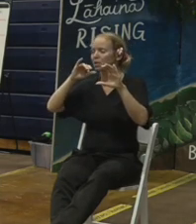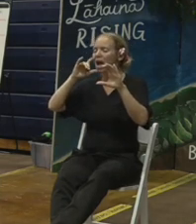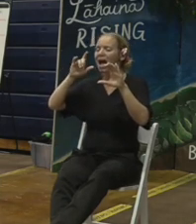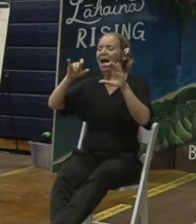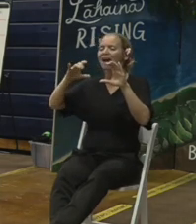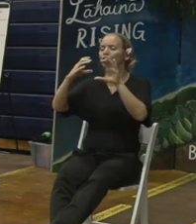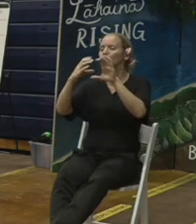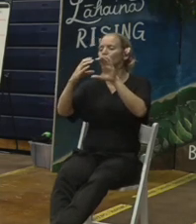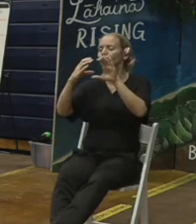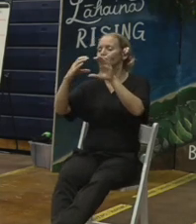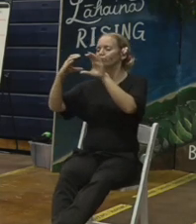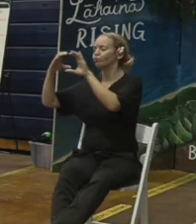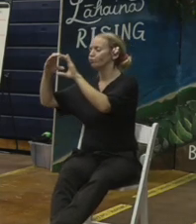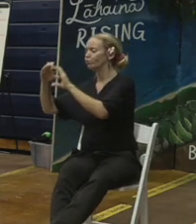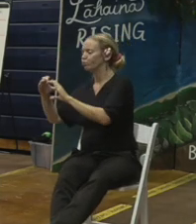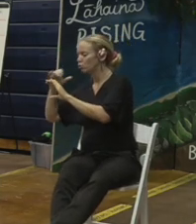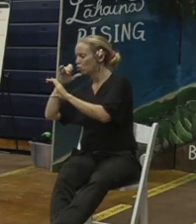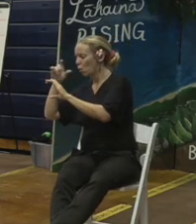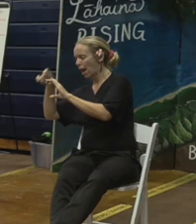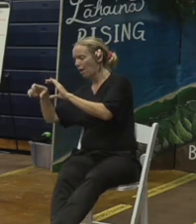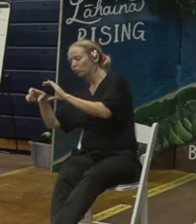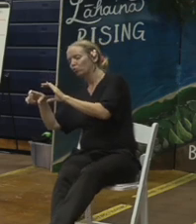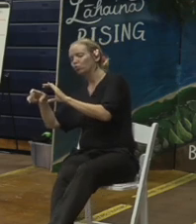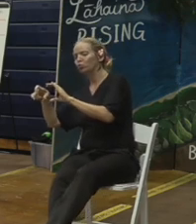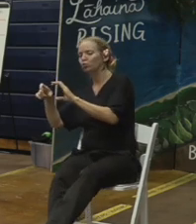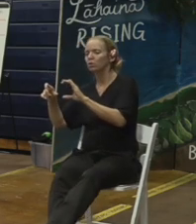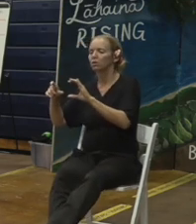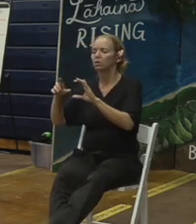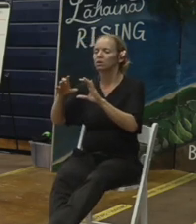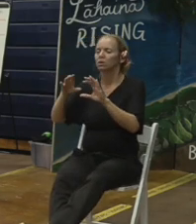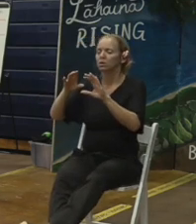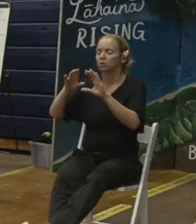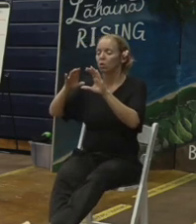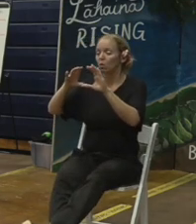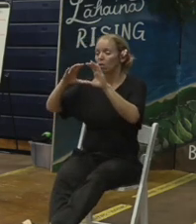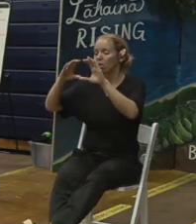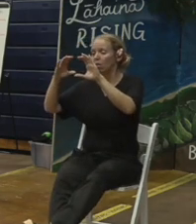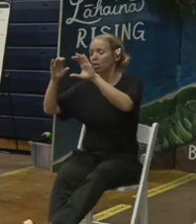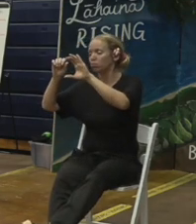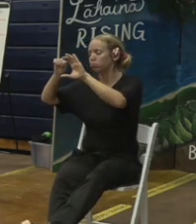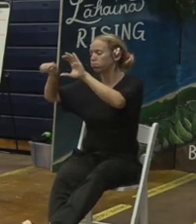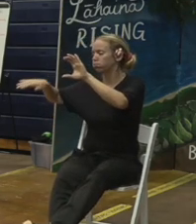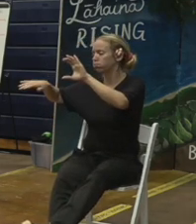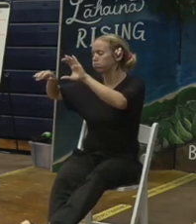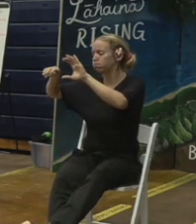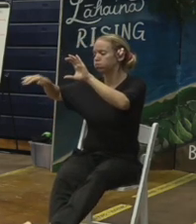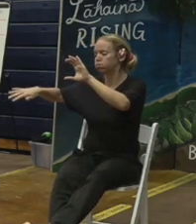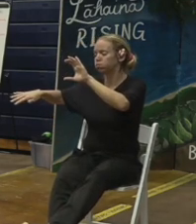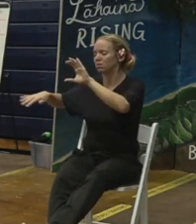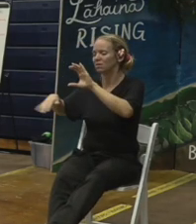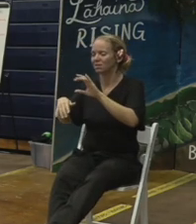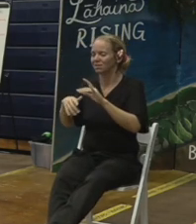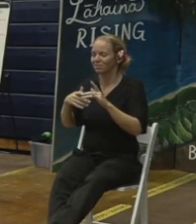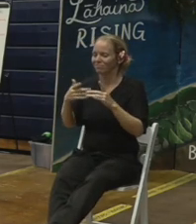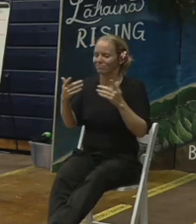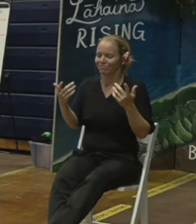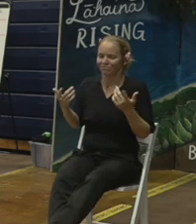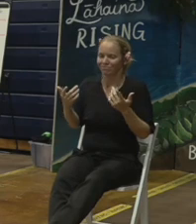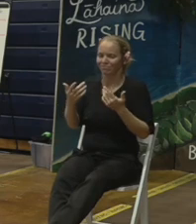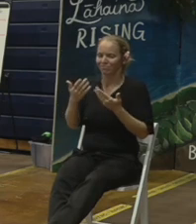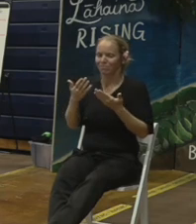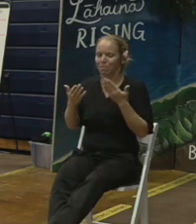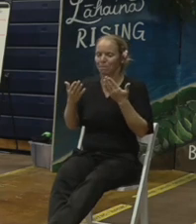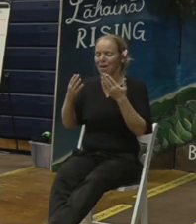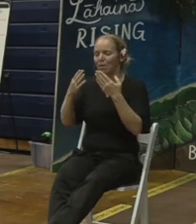as it goes in place that plastic will be there but again it may come